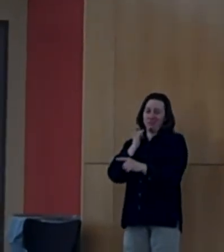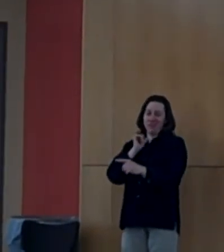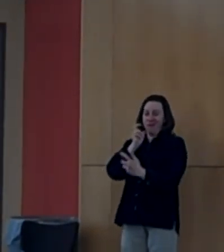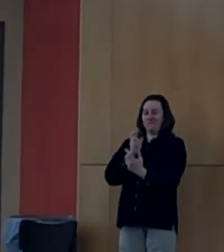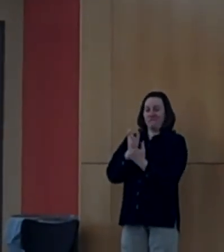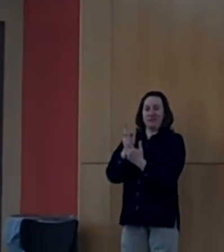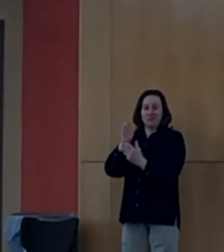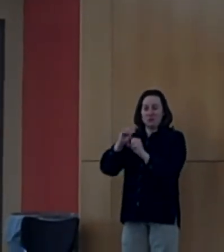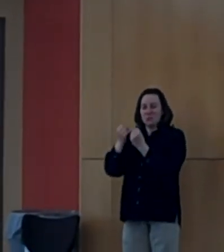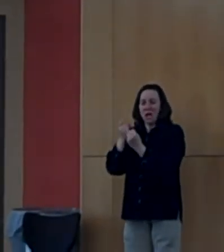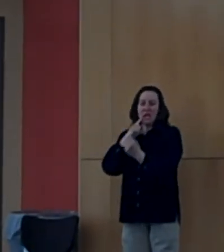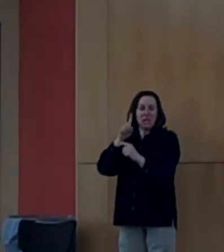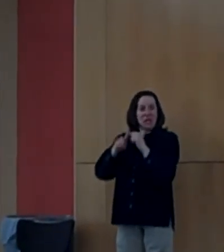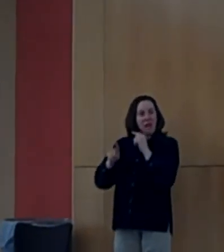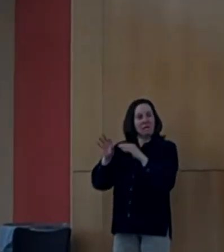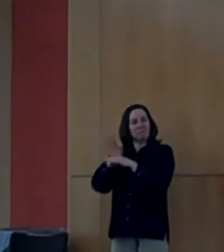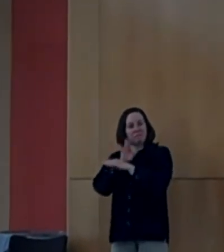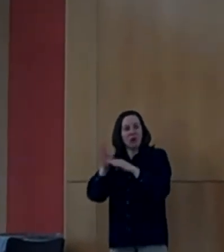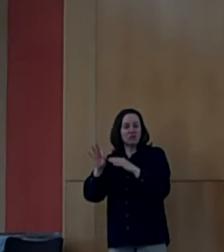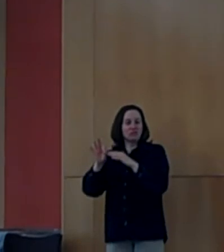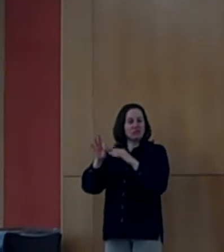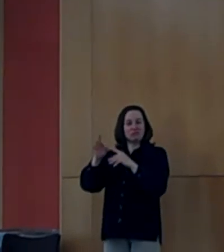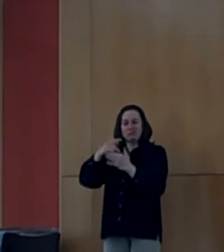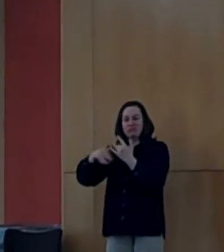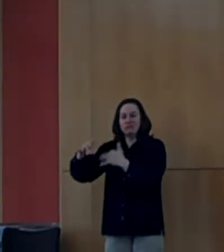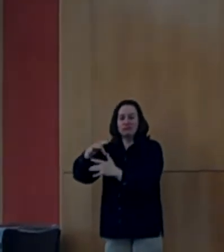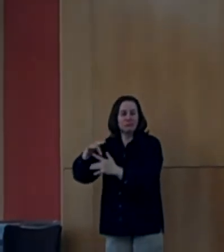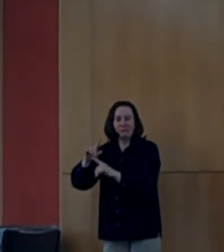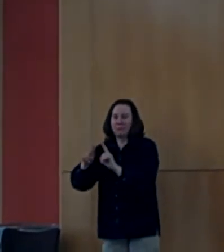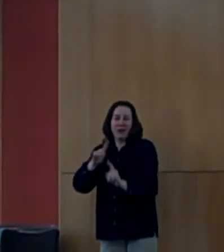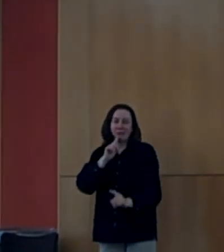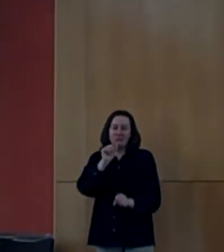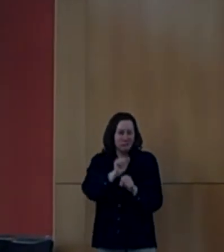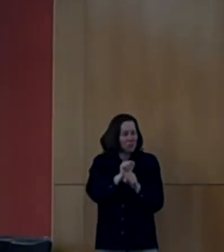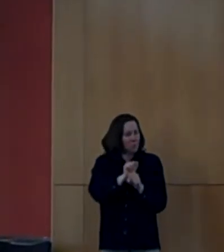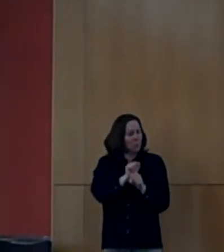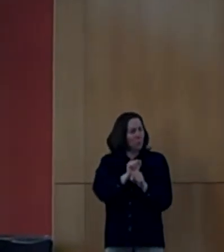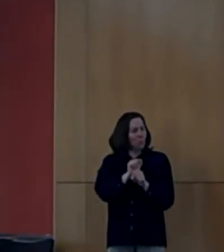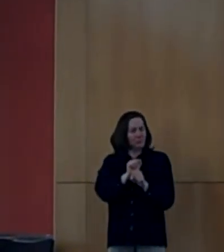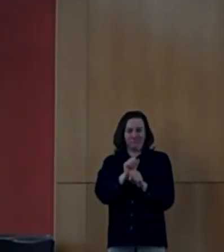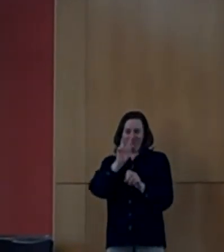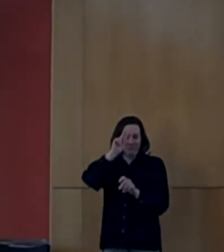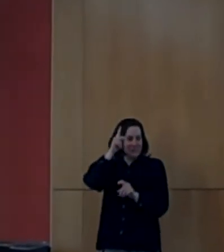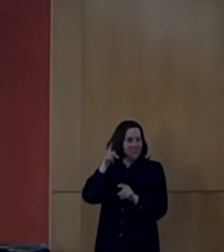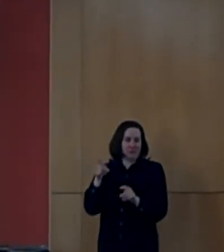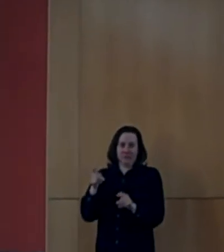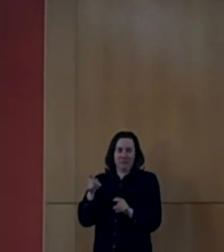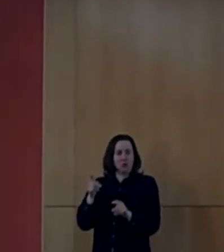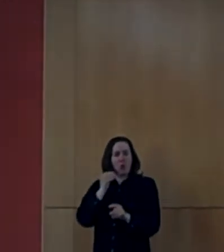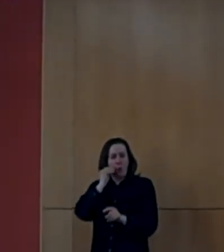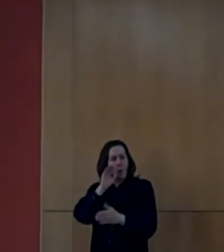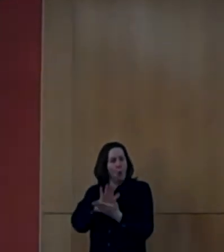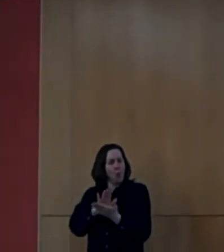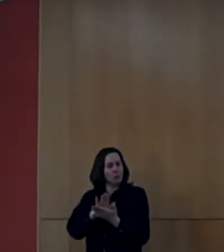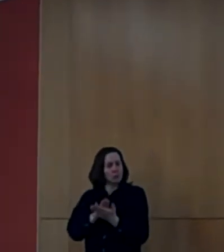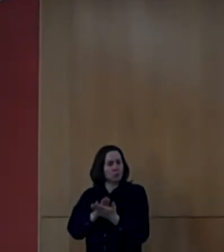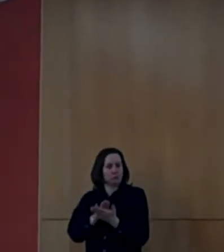function in society. While in reality, it is a misunderstanding of what homeschooling is really all about.